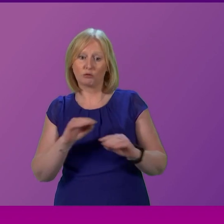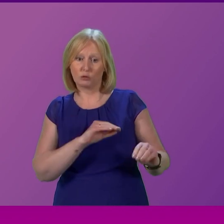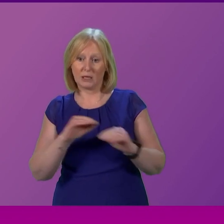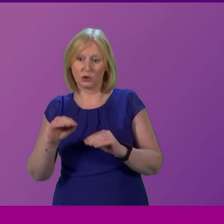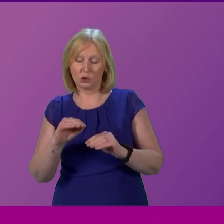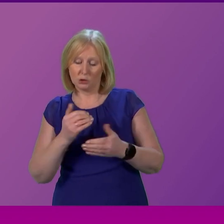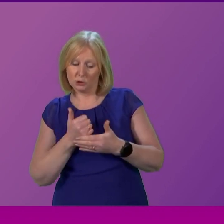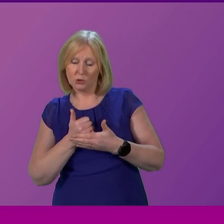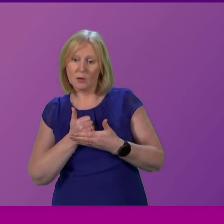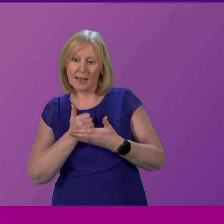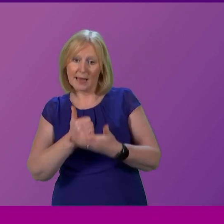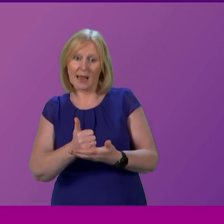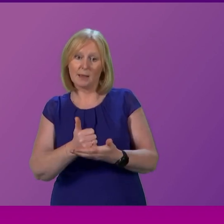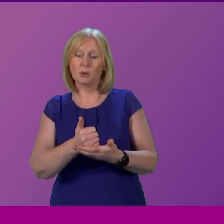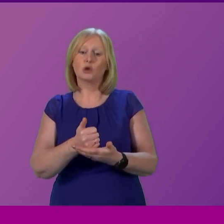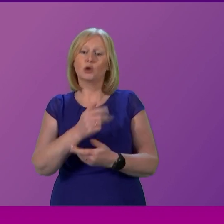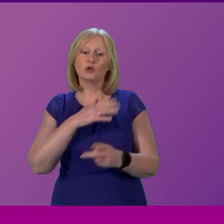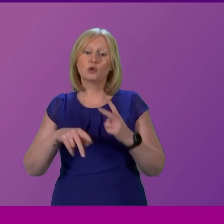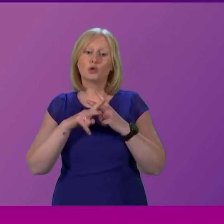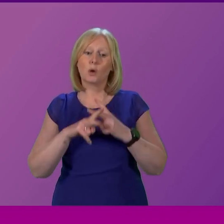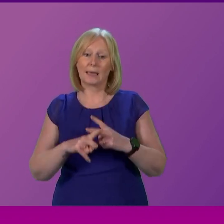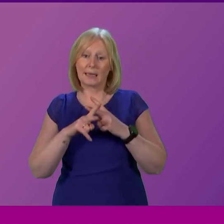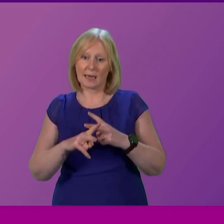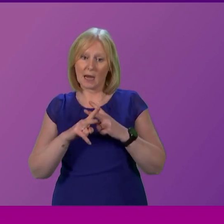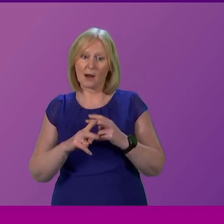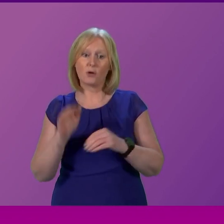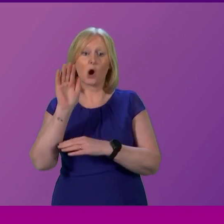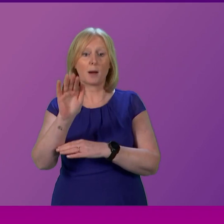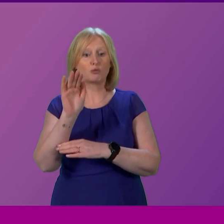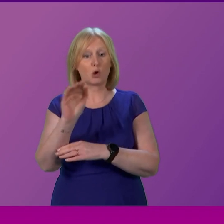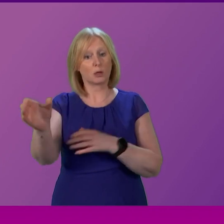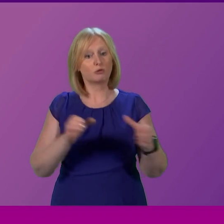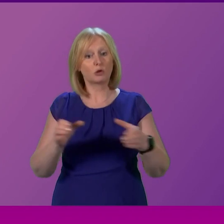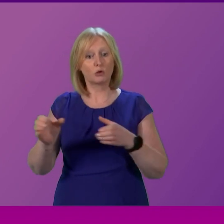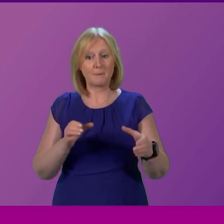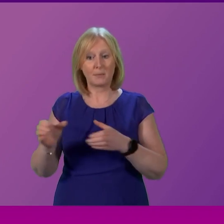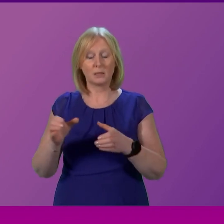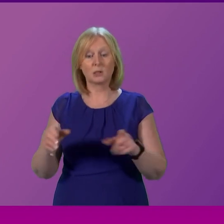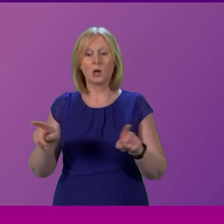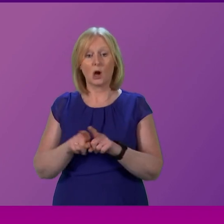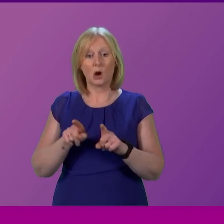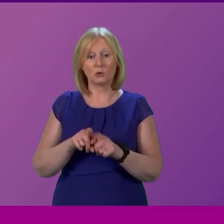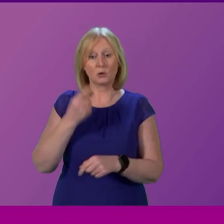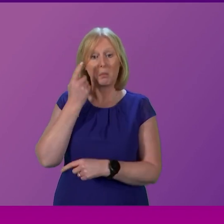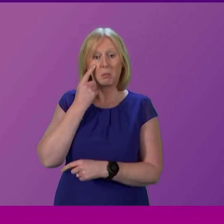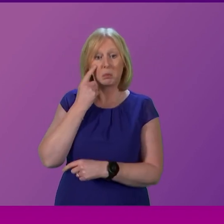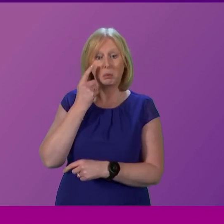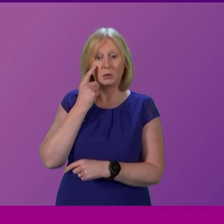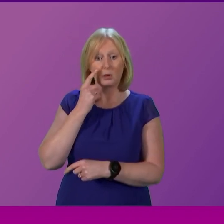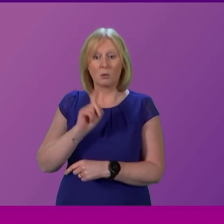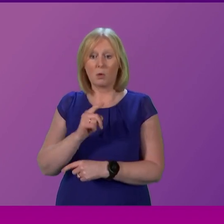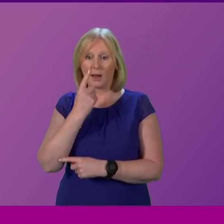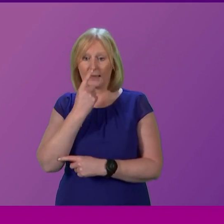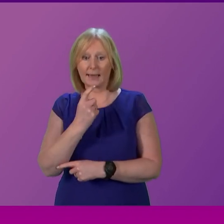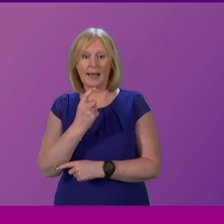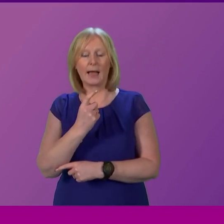social care and NHS staff in relation to overseas recruitment but also to see what more they can do in relation to mitigation